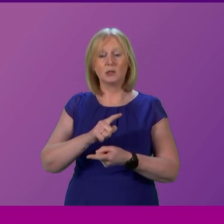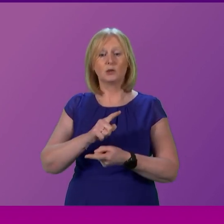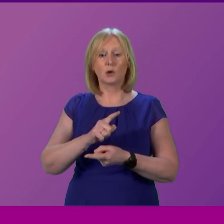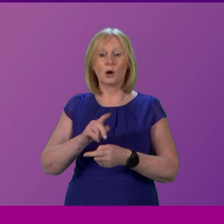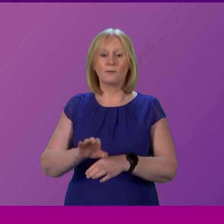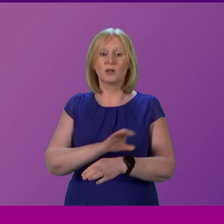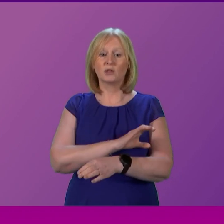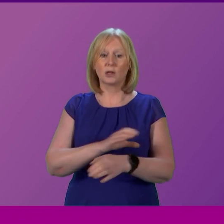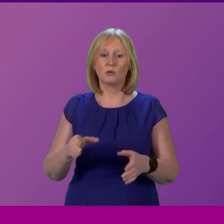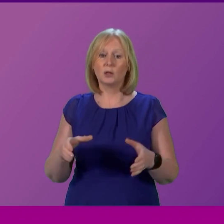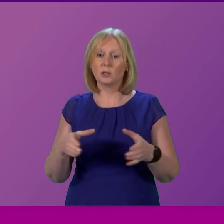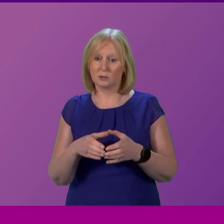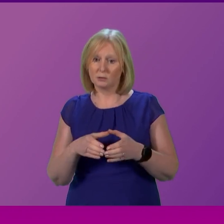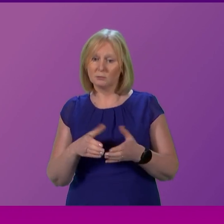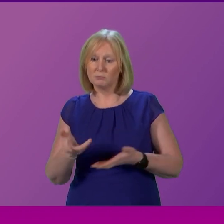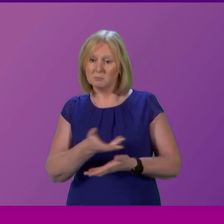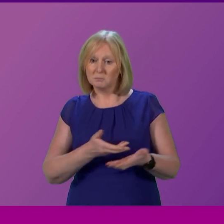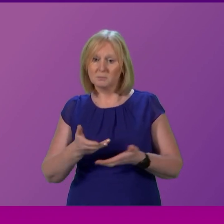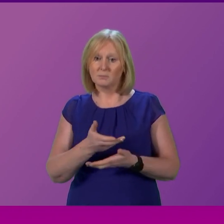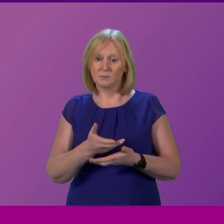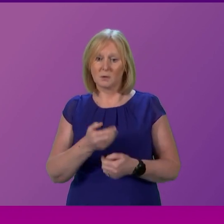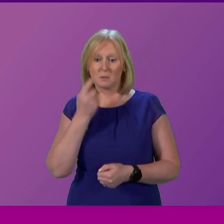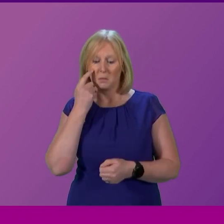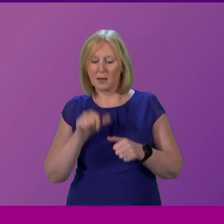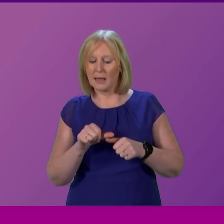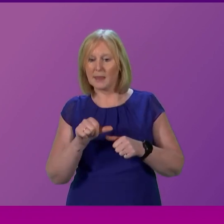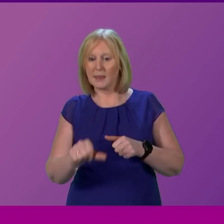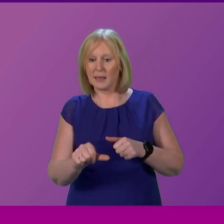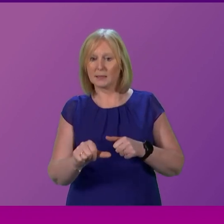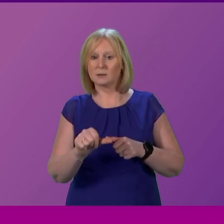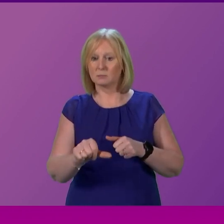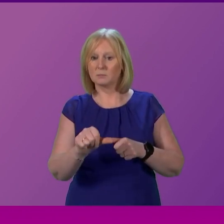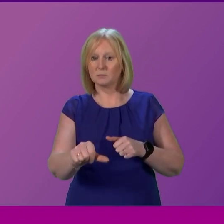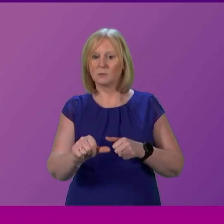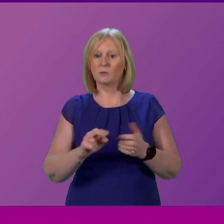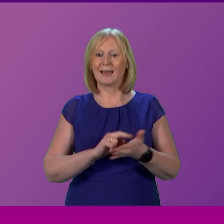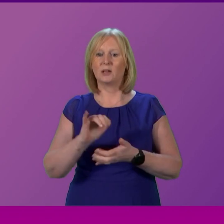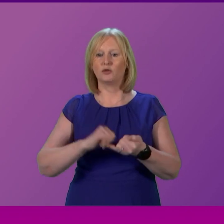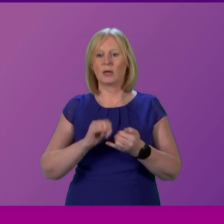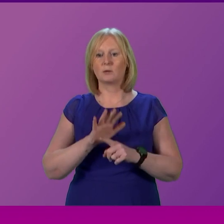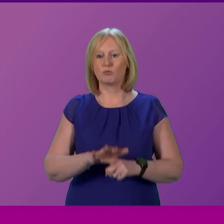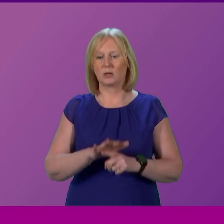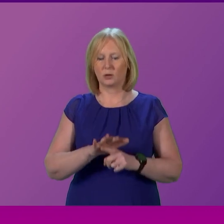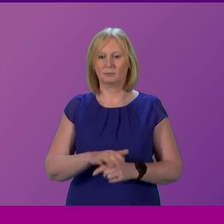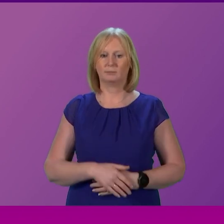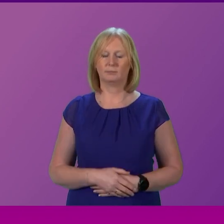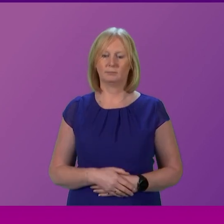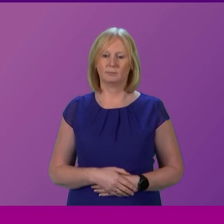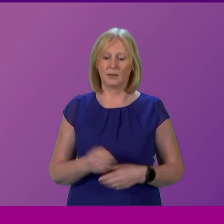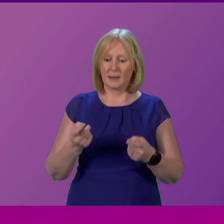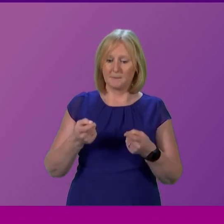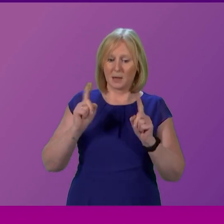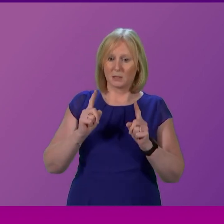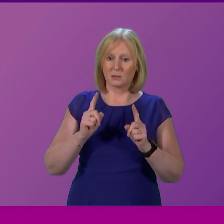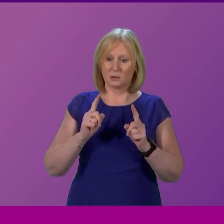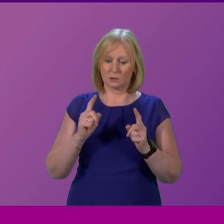to determine the next steps in addressing the unprecedented pressures across the NHS. As well as ministers, the meeting